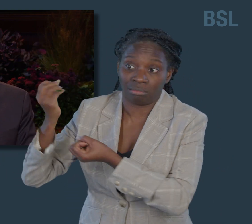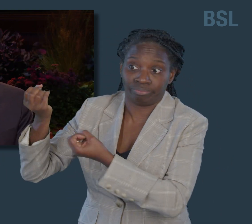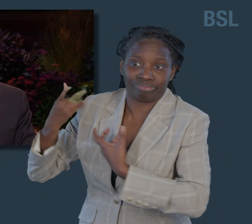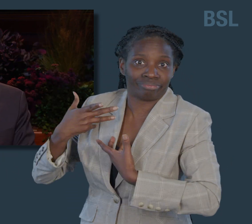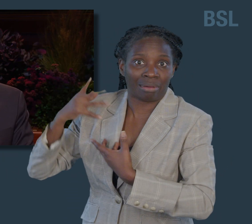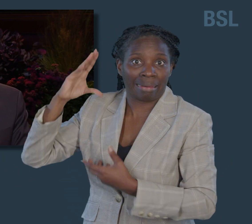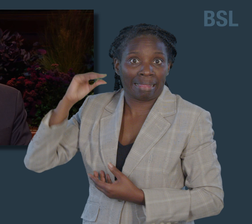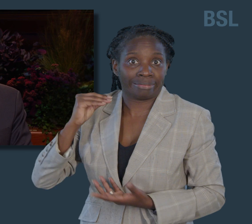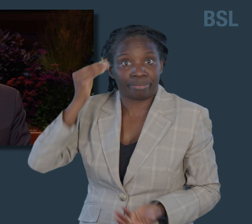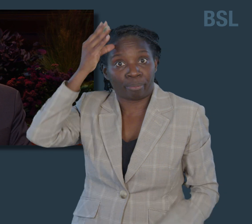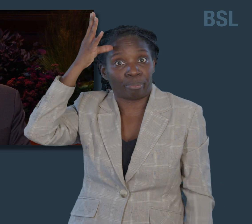until we have none.